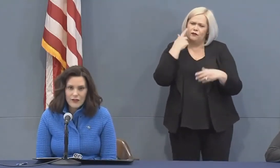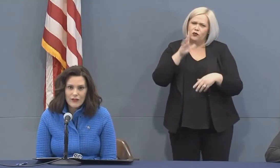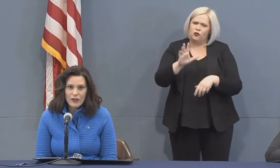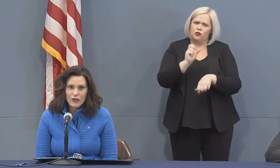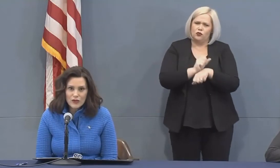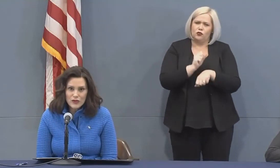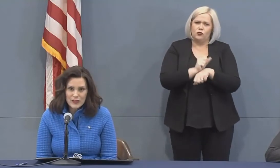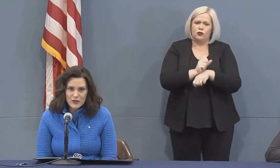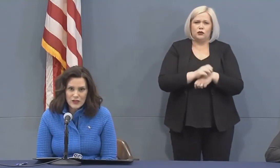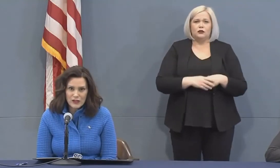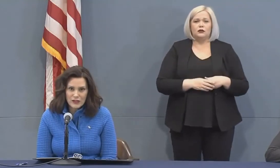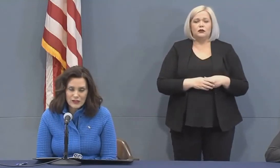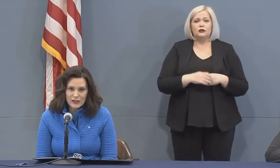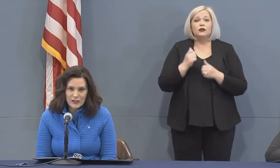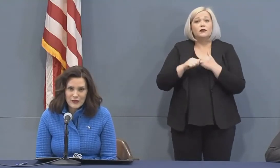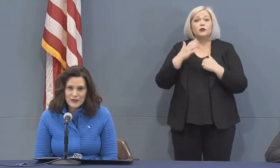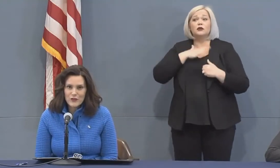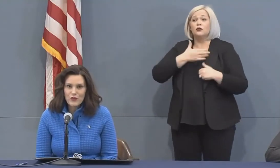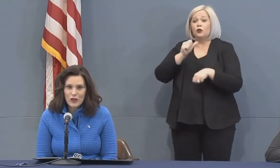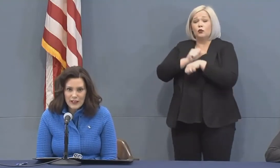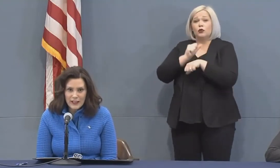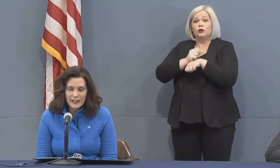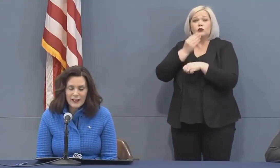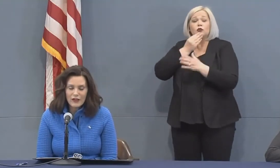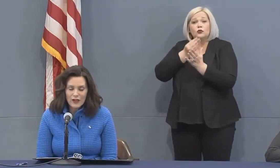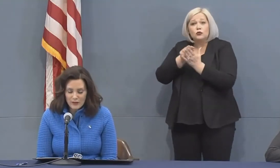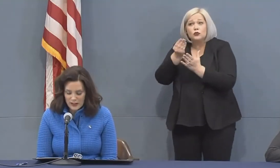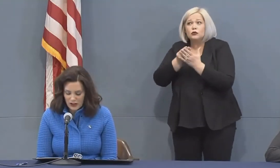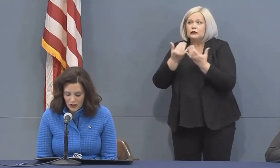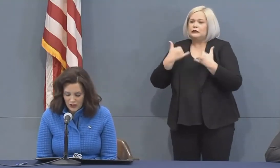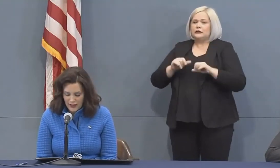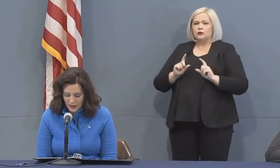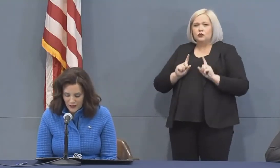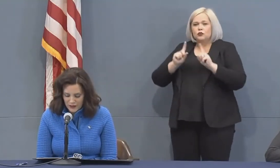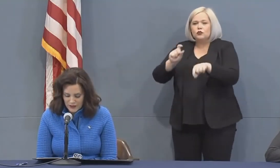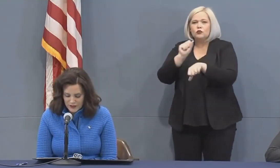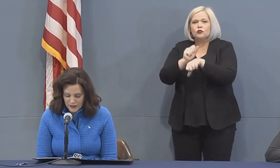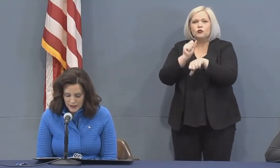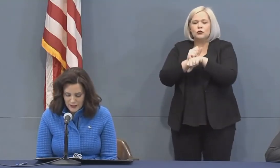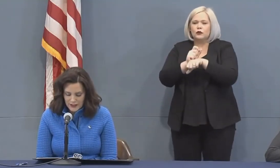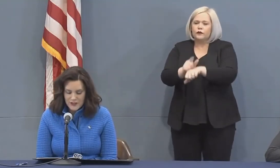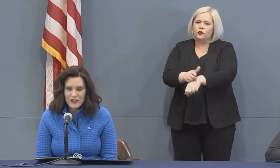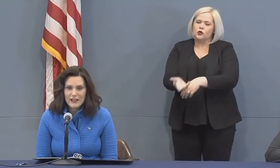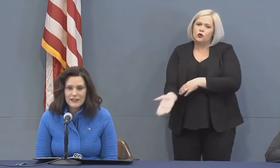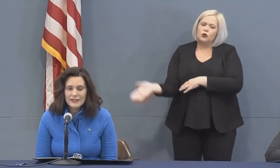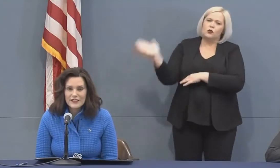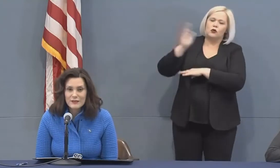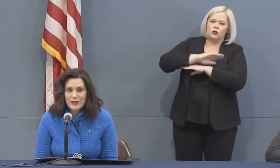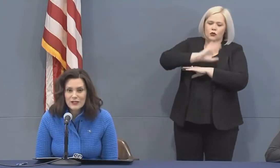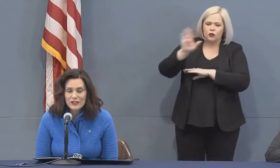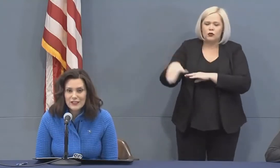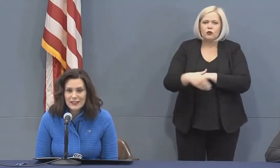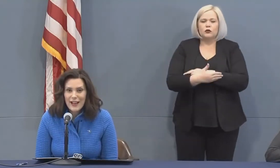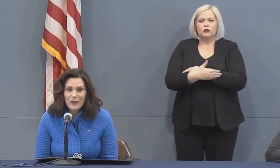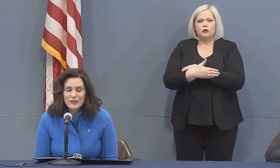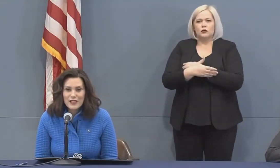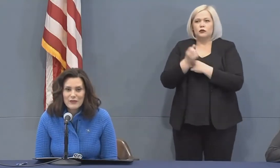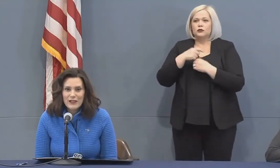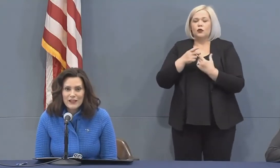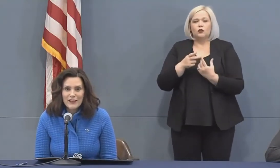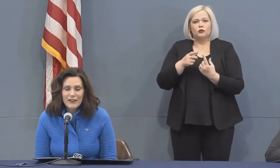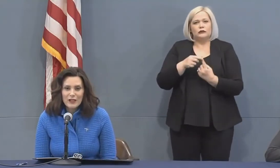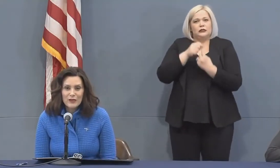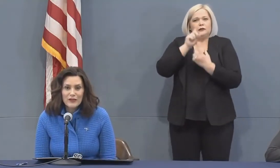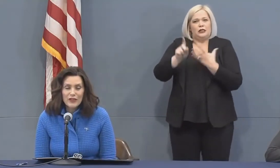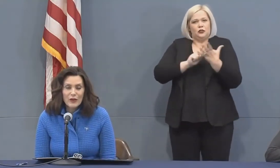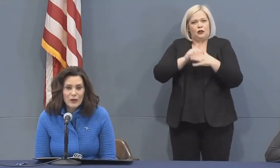For every grocery store clerk who is working incredibly long hours so that special hours can